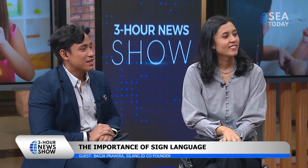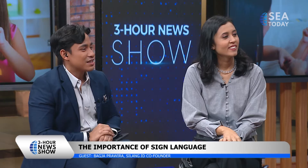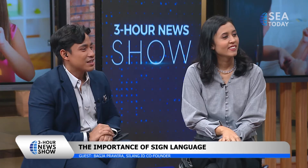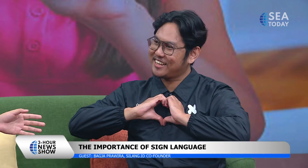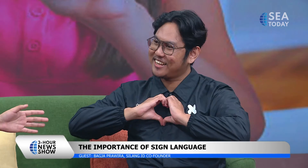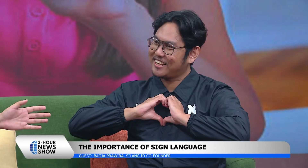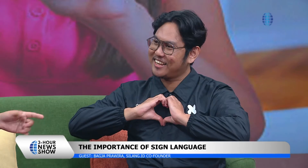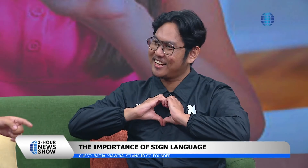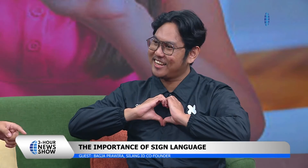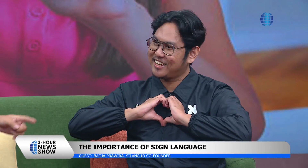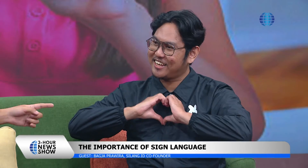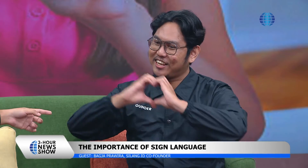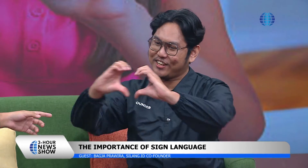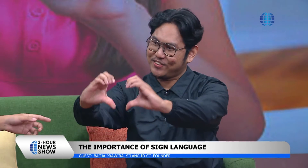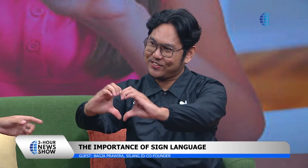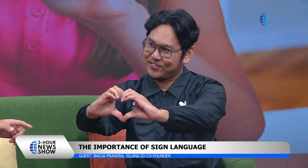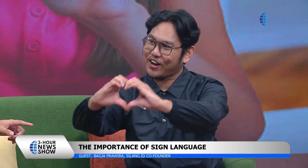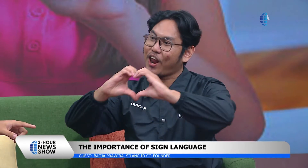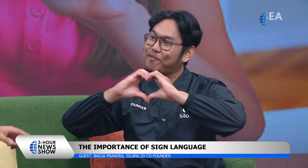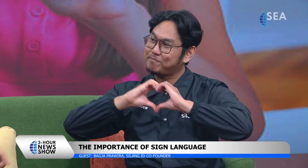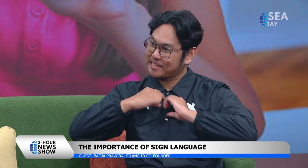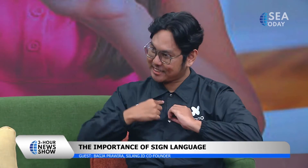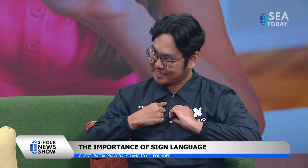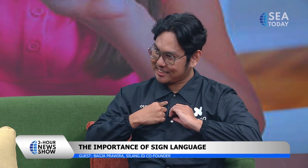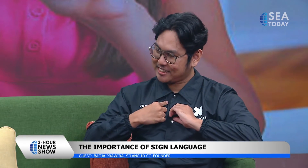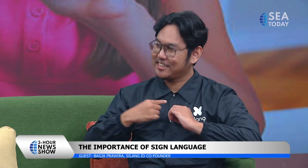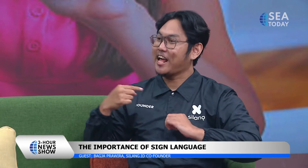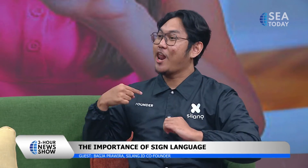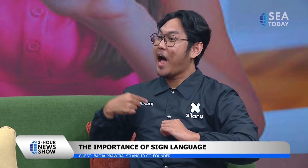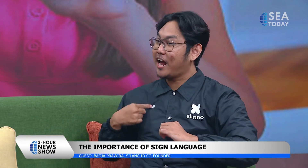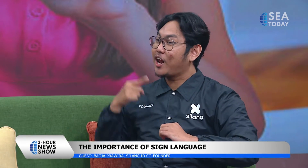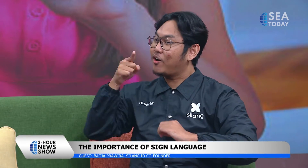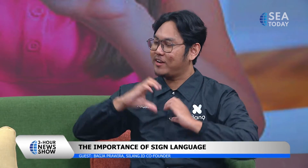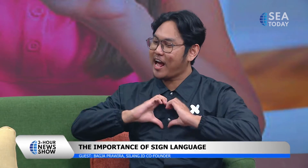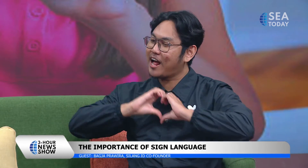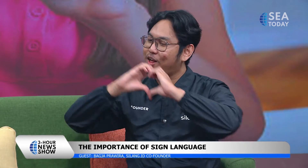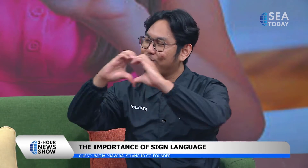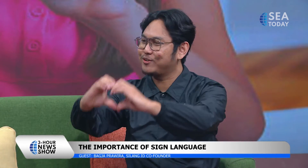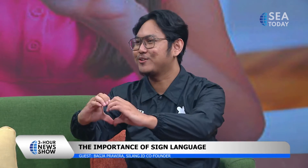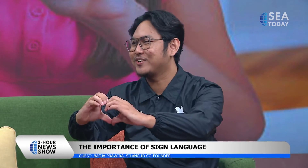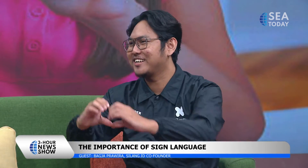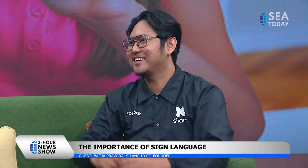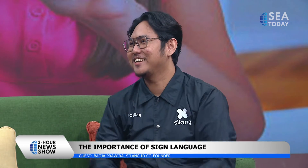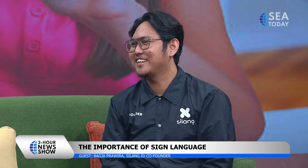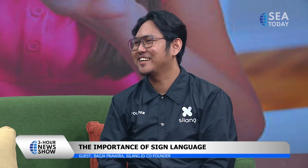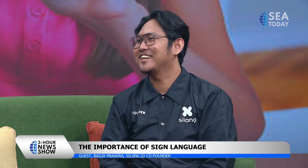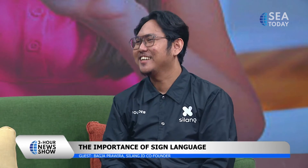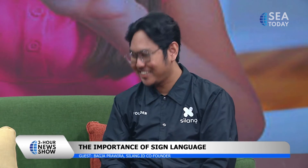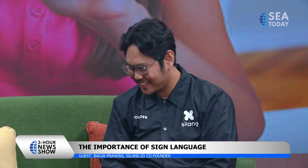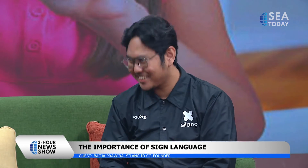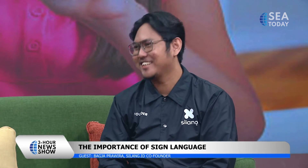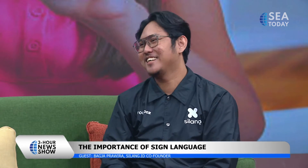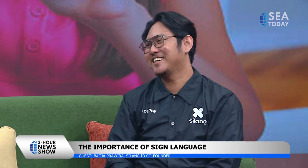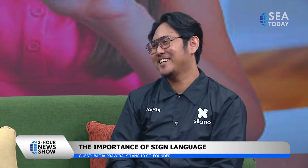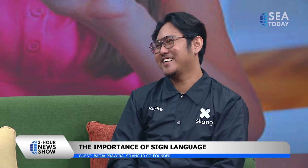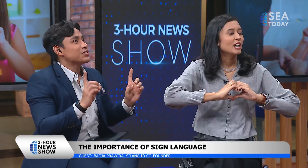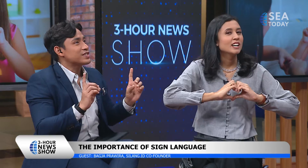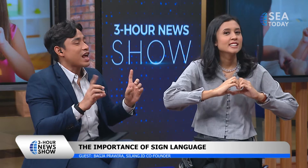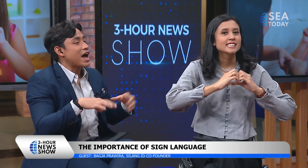i it's the other way around okay love me i love you i you you love me okay how do you say i